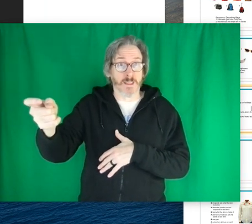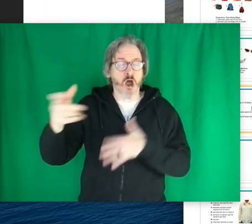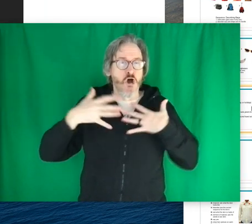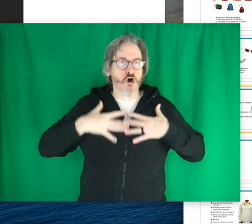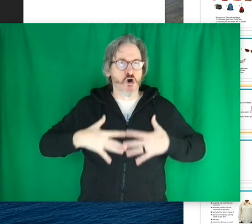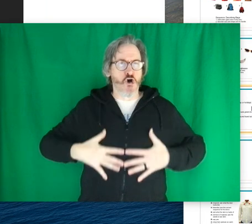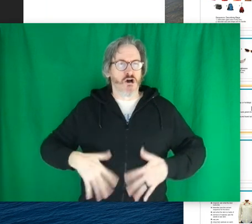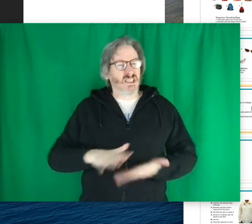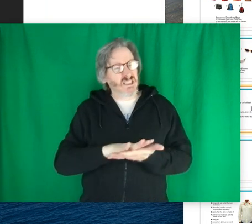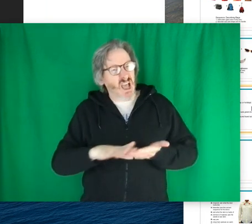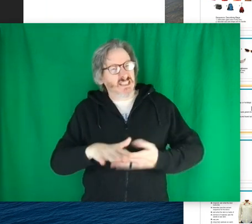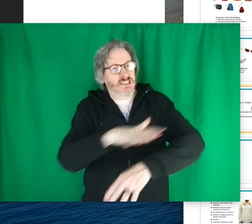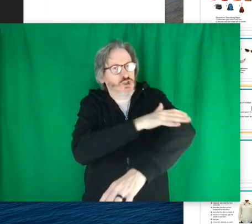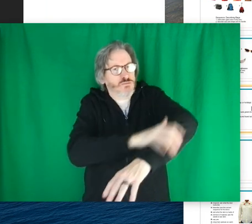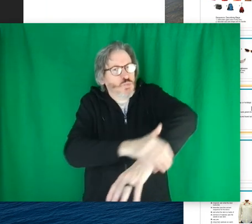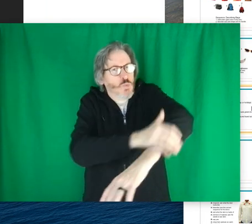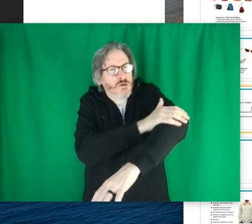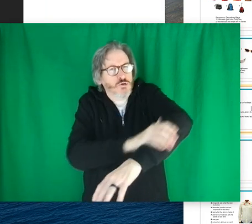God love it.